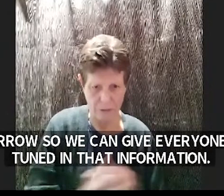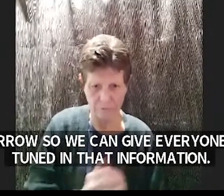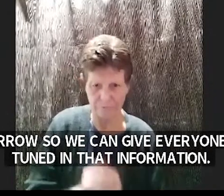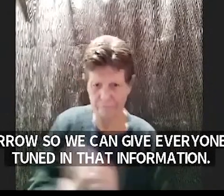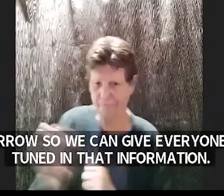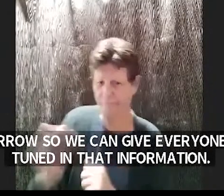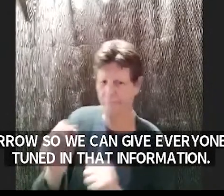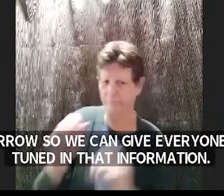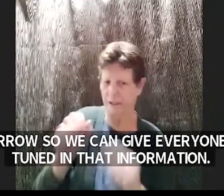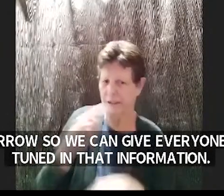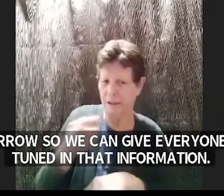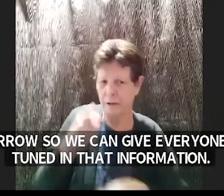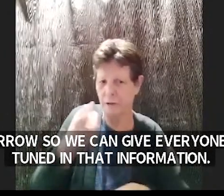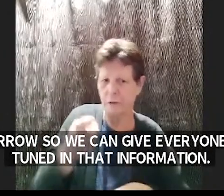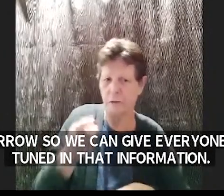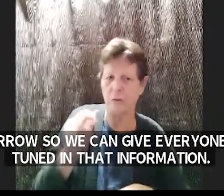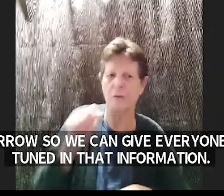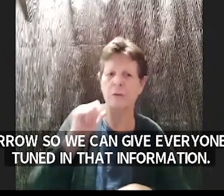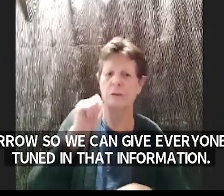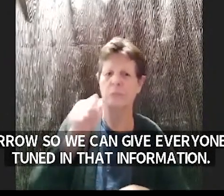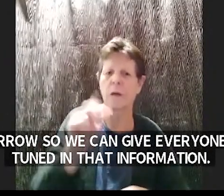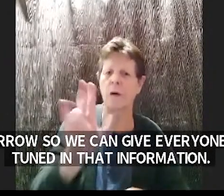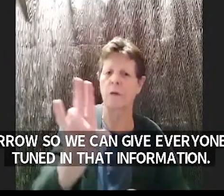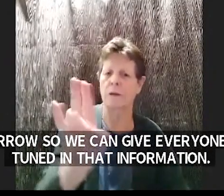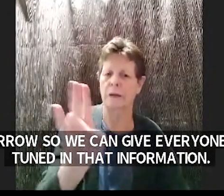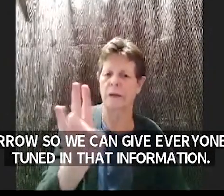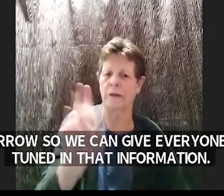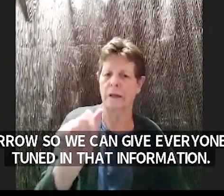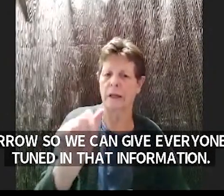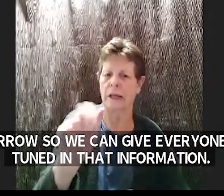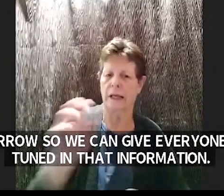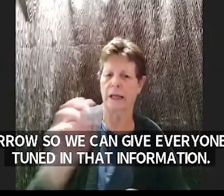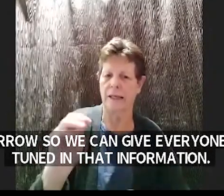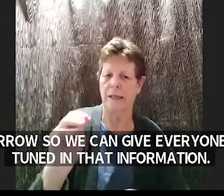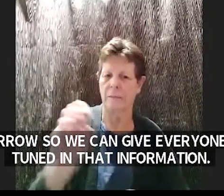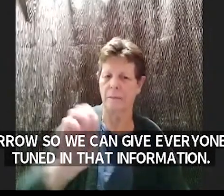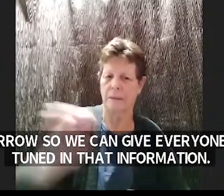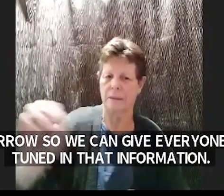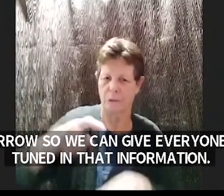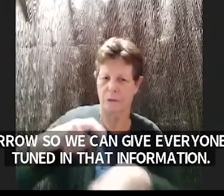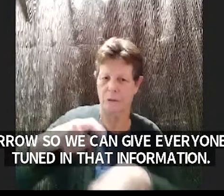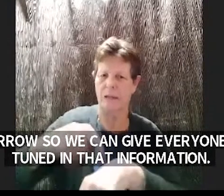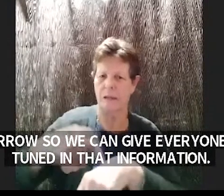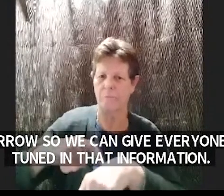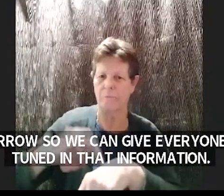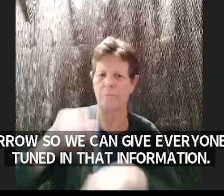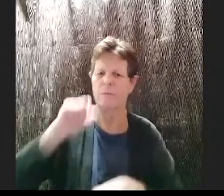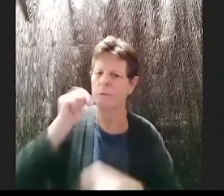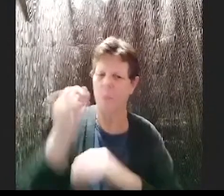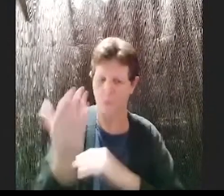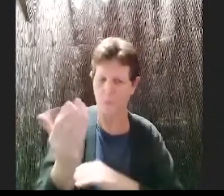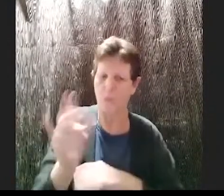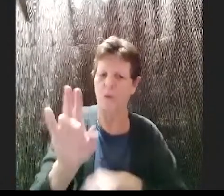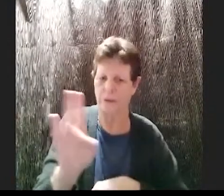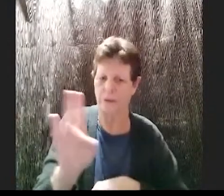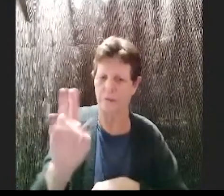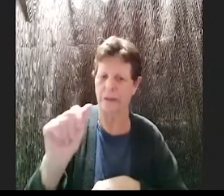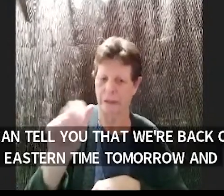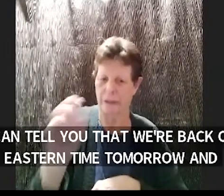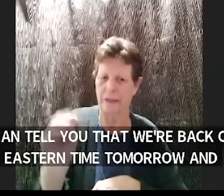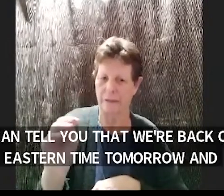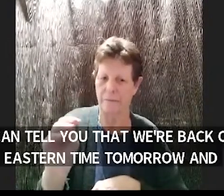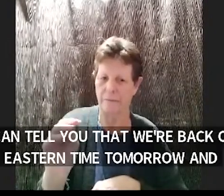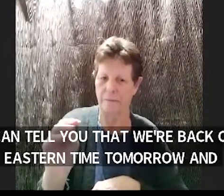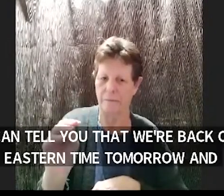back on at 7 a.m eastern time tomorrow and we're not actually quite sure what's happening